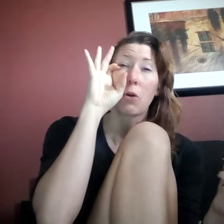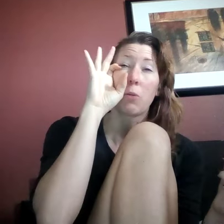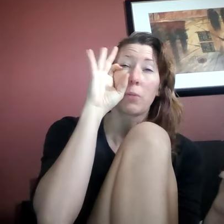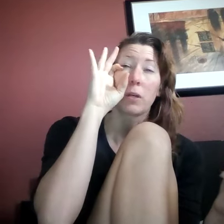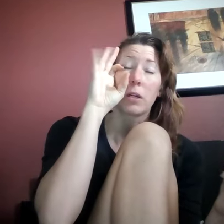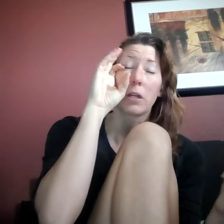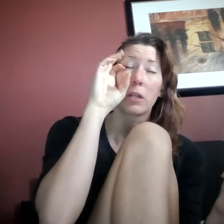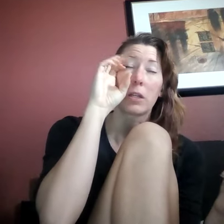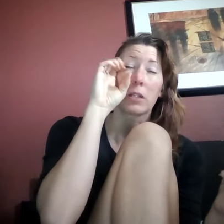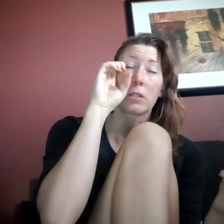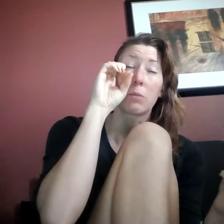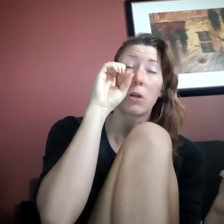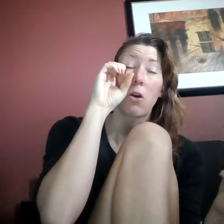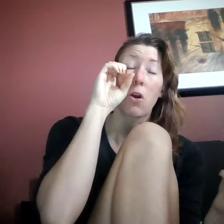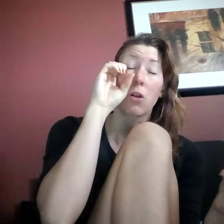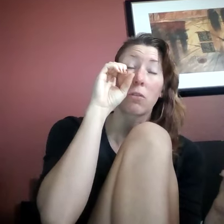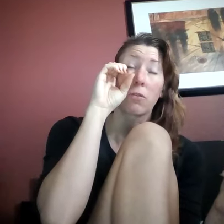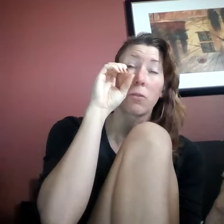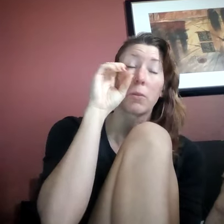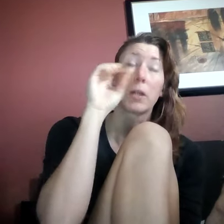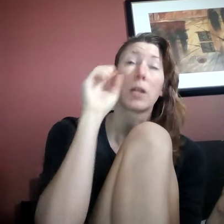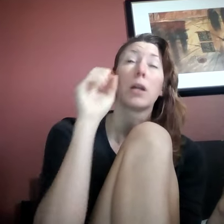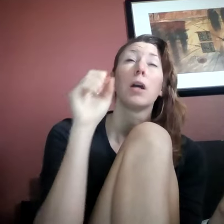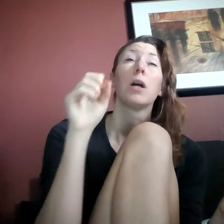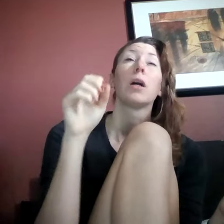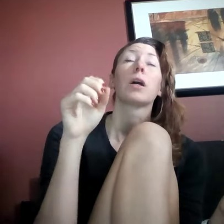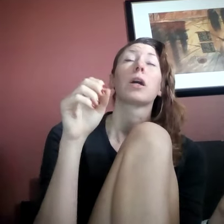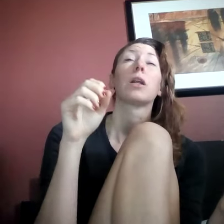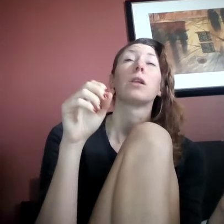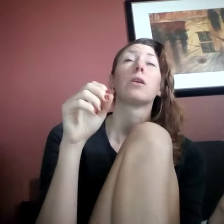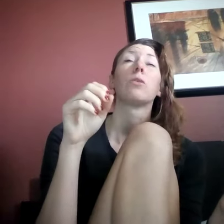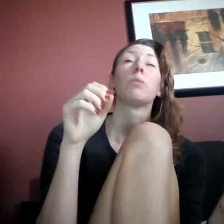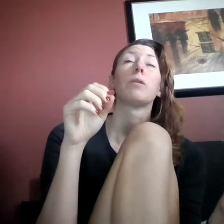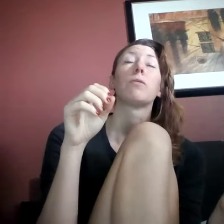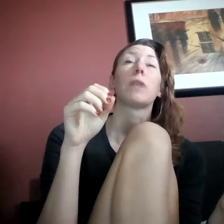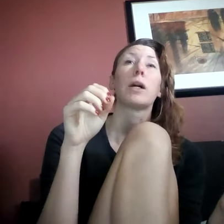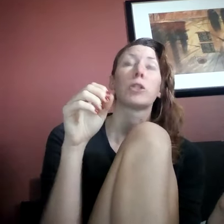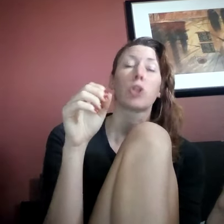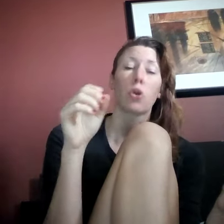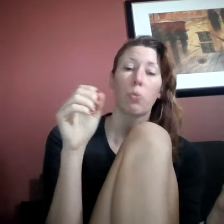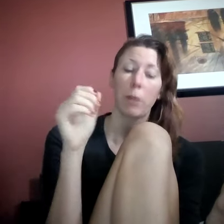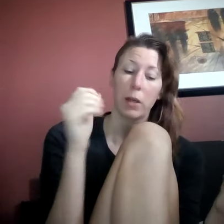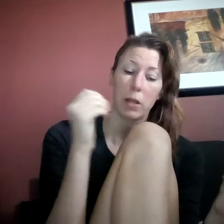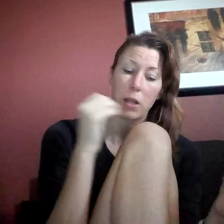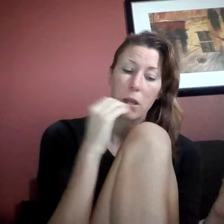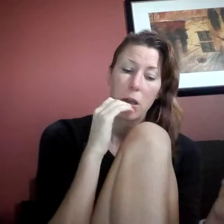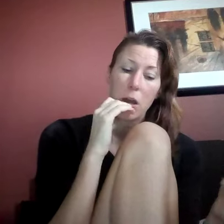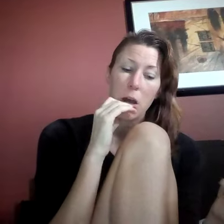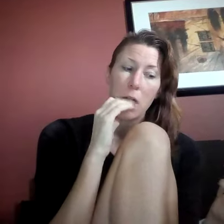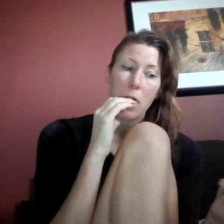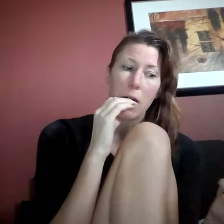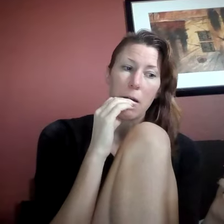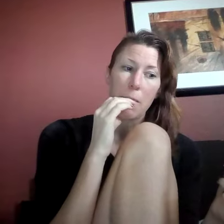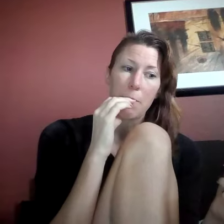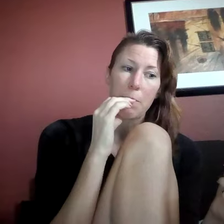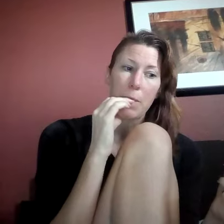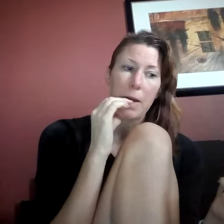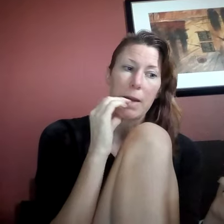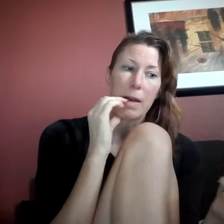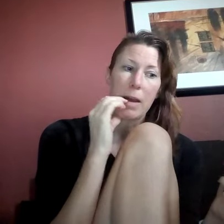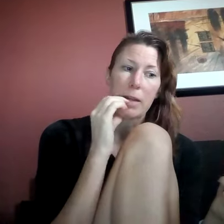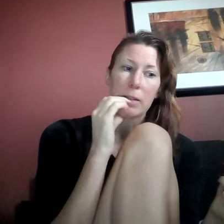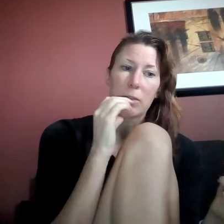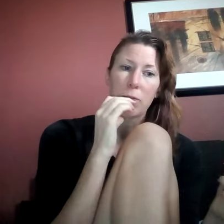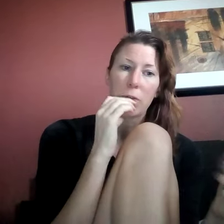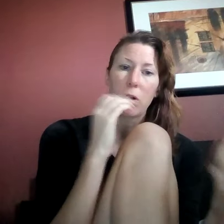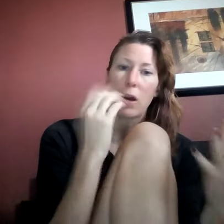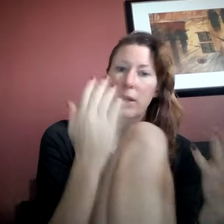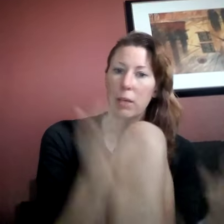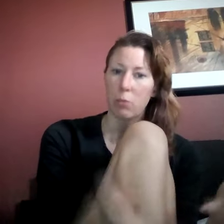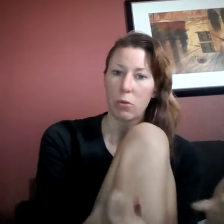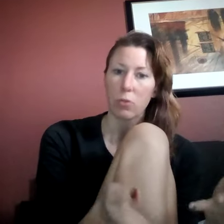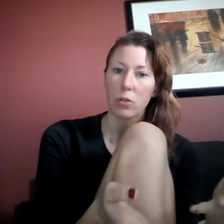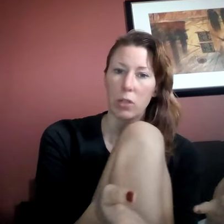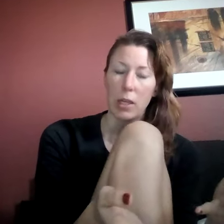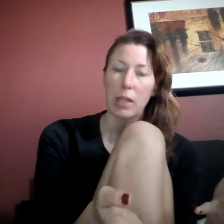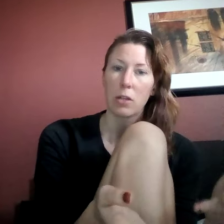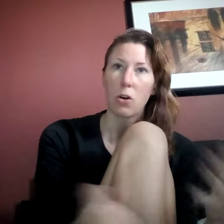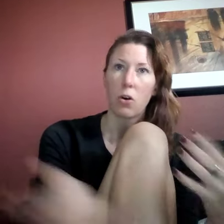albeit, I think it's a bit hard for me, can a little bit flash open. Um, but I feel unable, in all